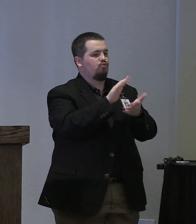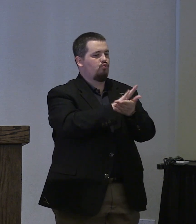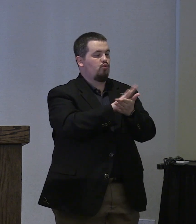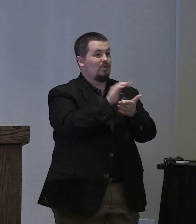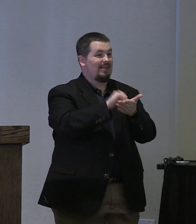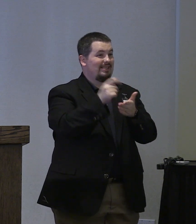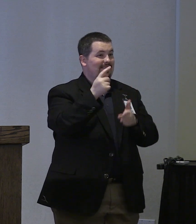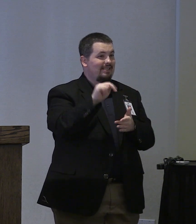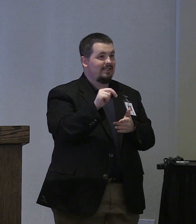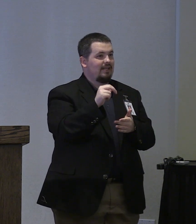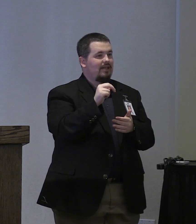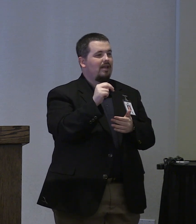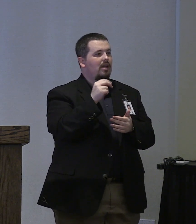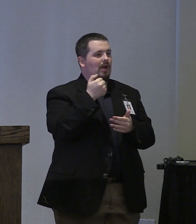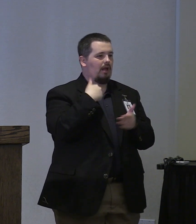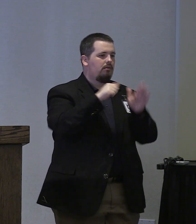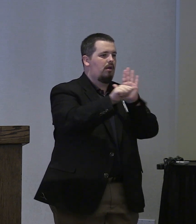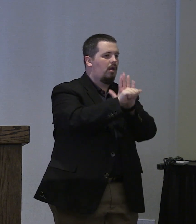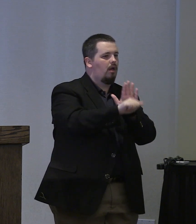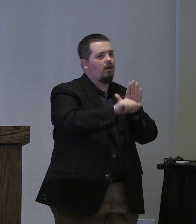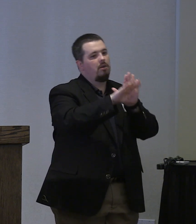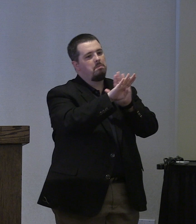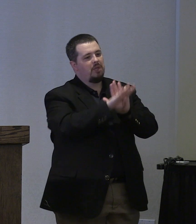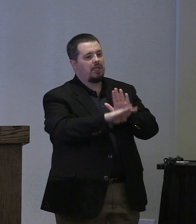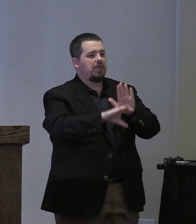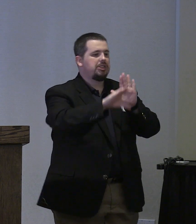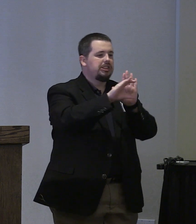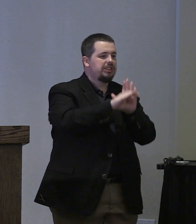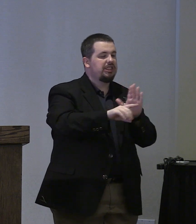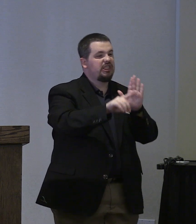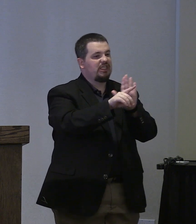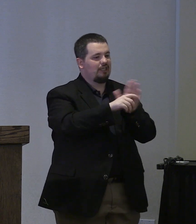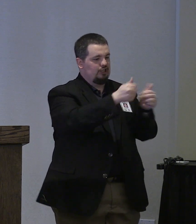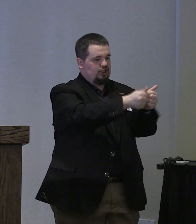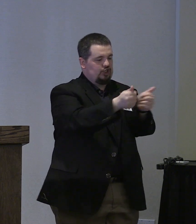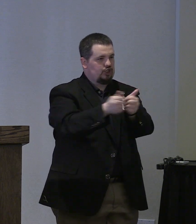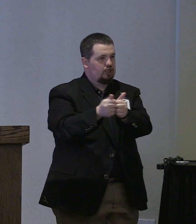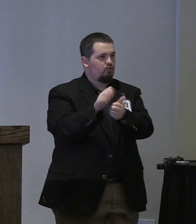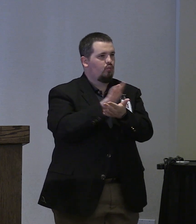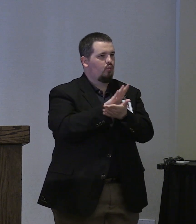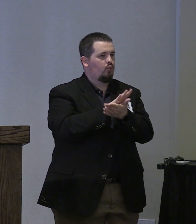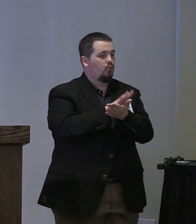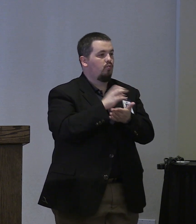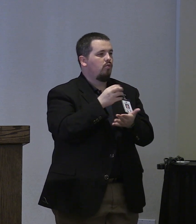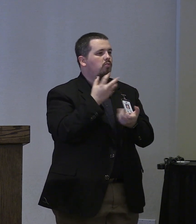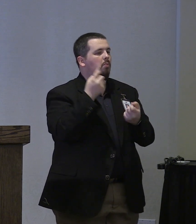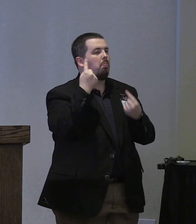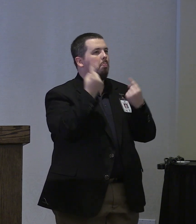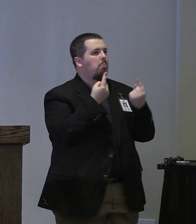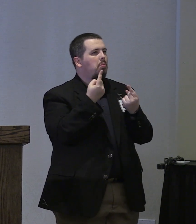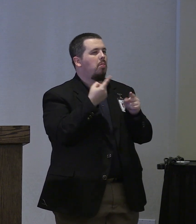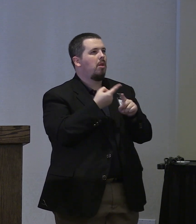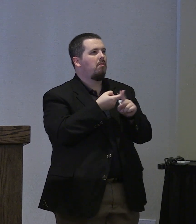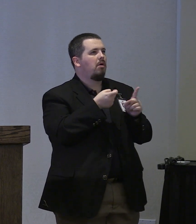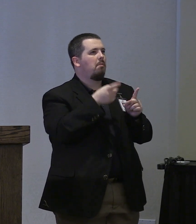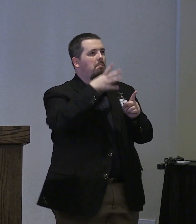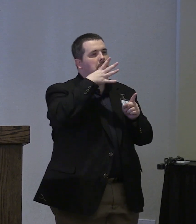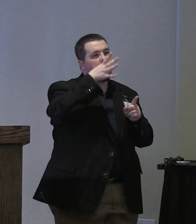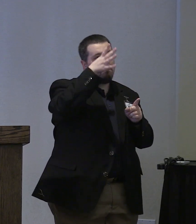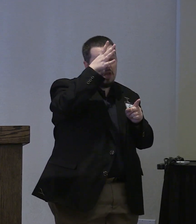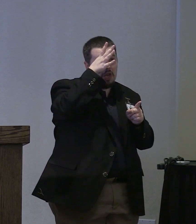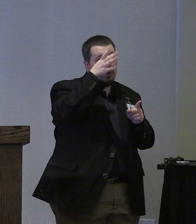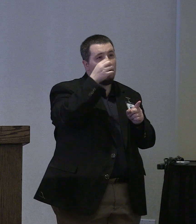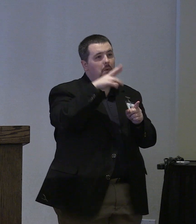in tennessee have a b c d or f letter grade and i want us to think from a parent a family